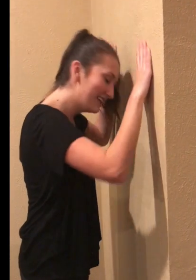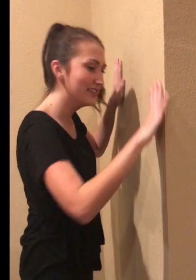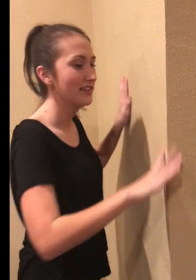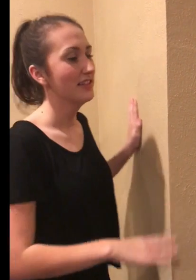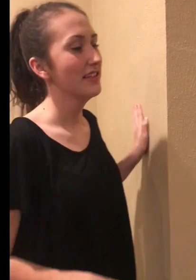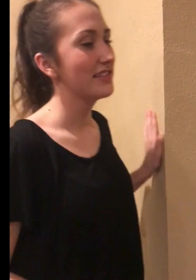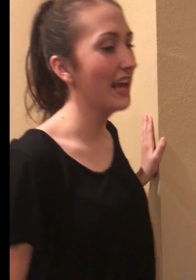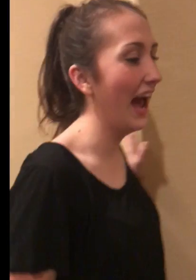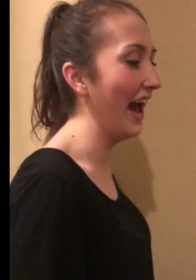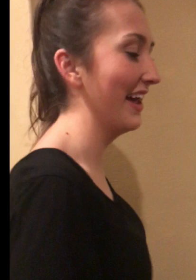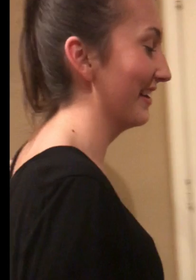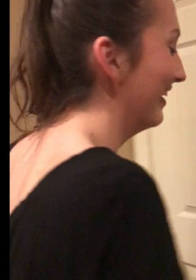Dad!